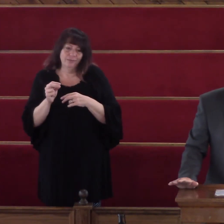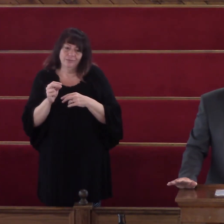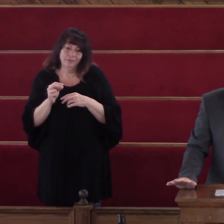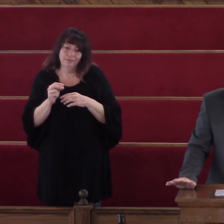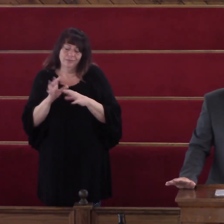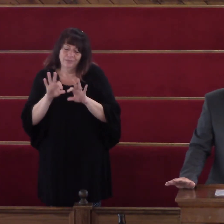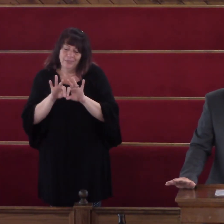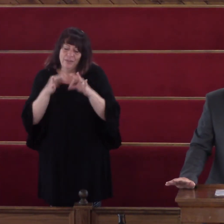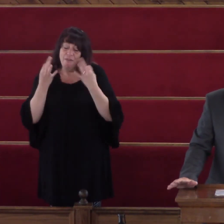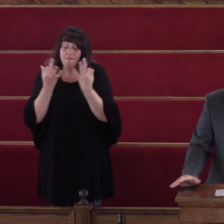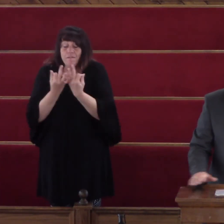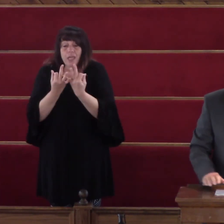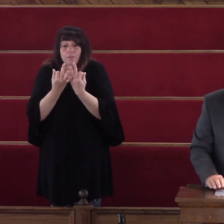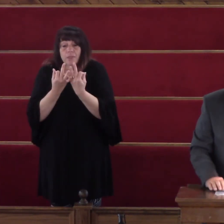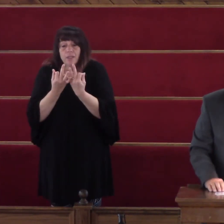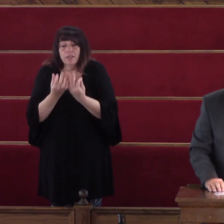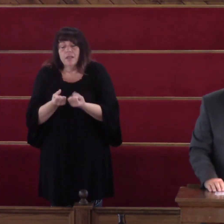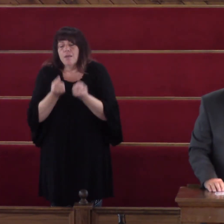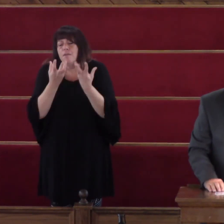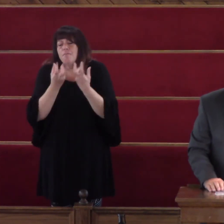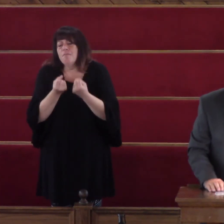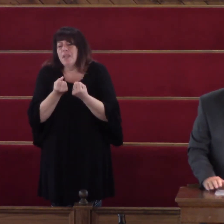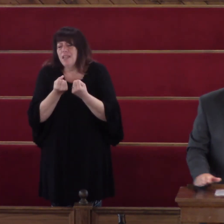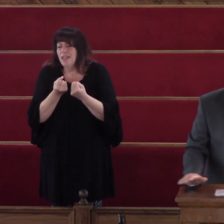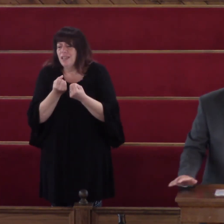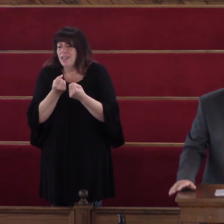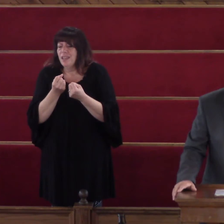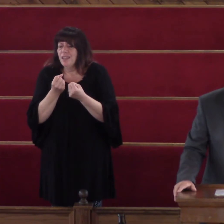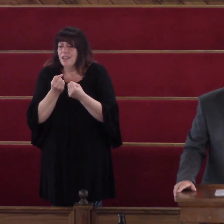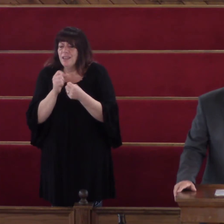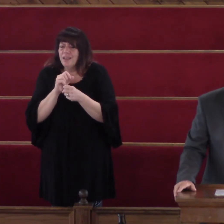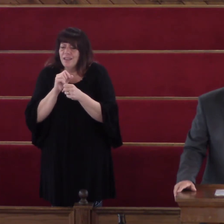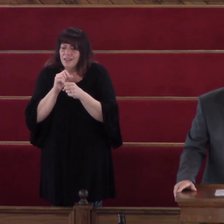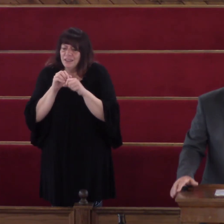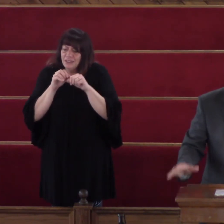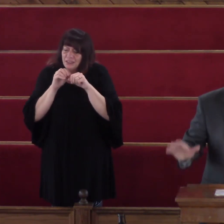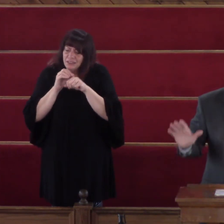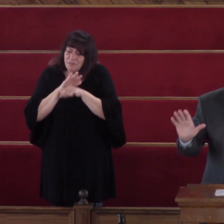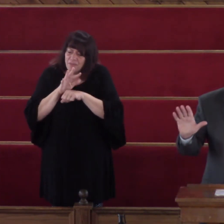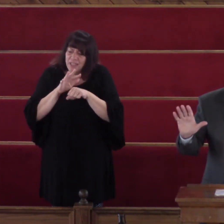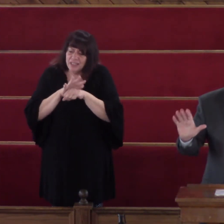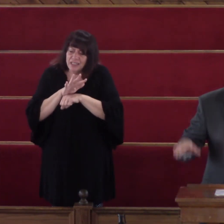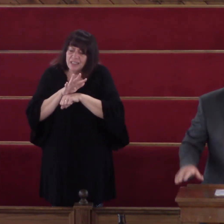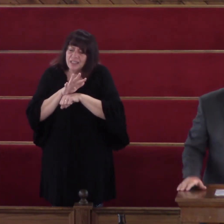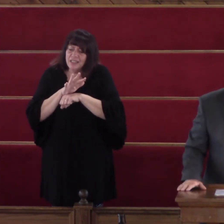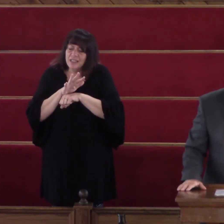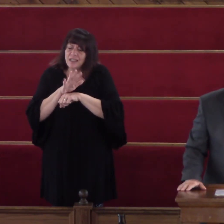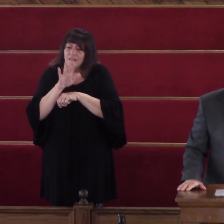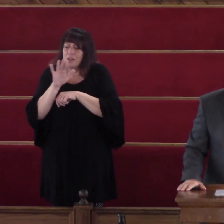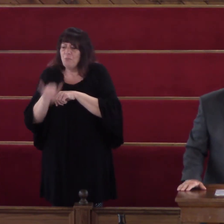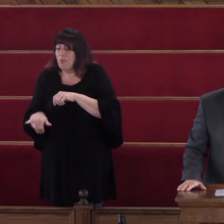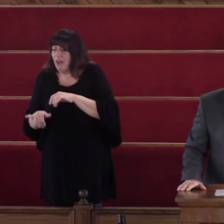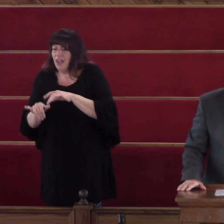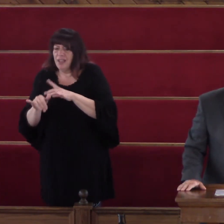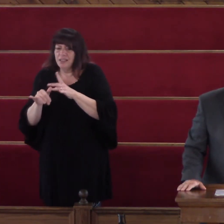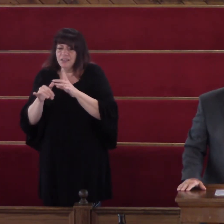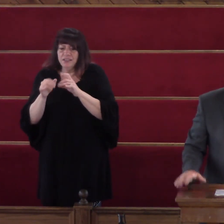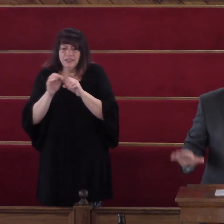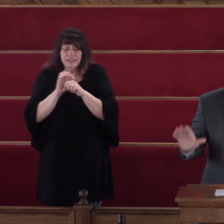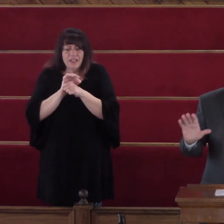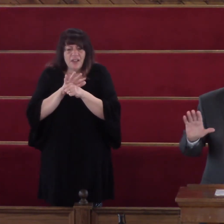Families upon families Countless numbers Of families Affected by this And husbands and wives Passing away And